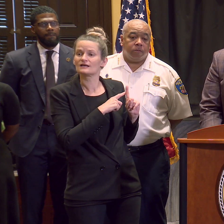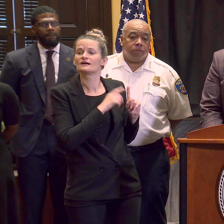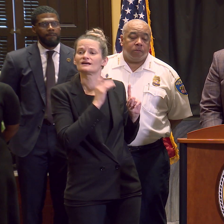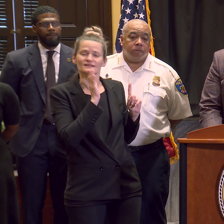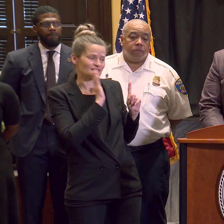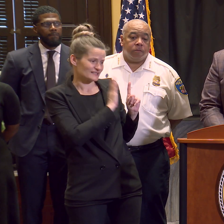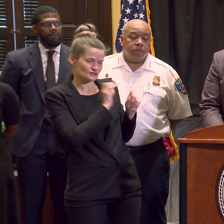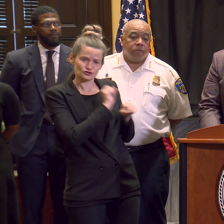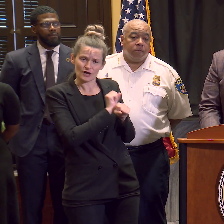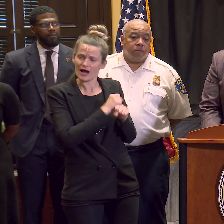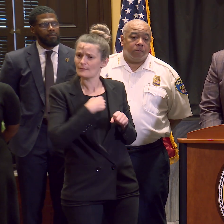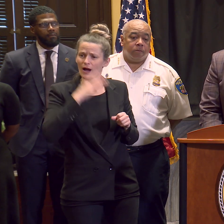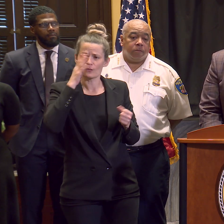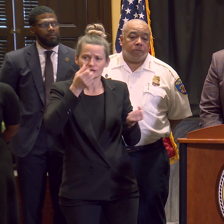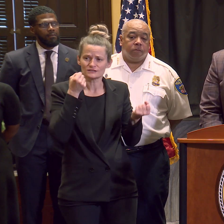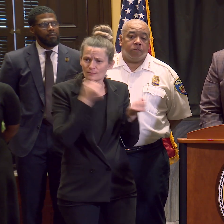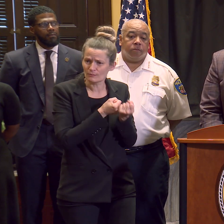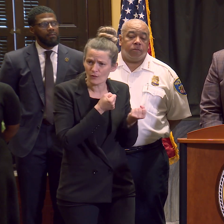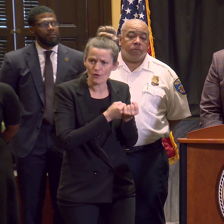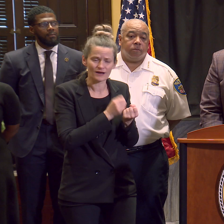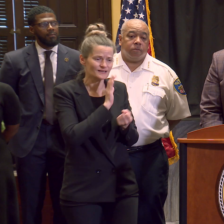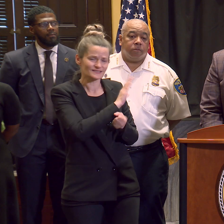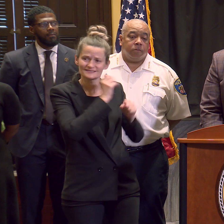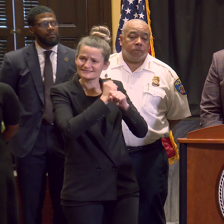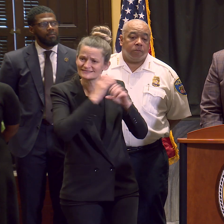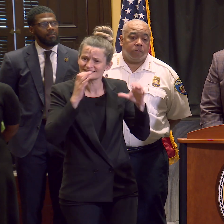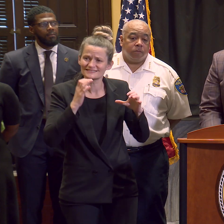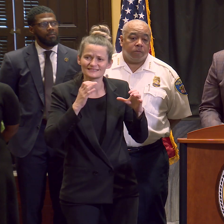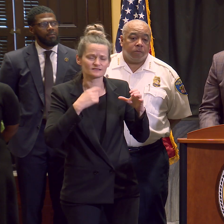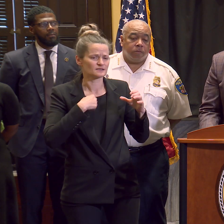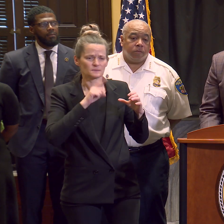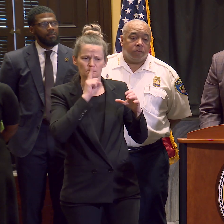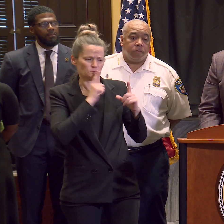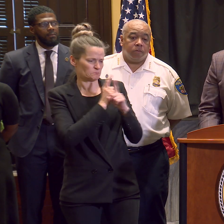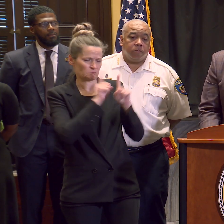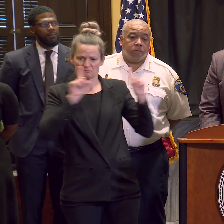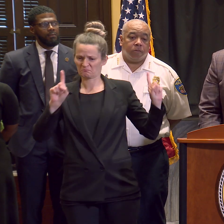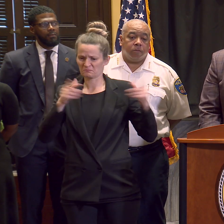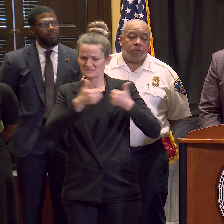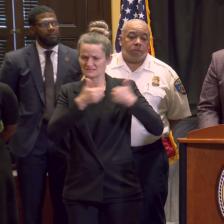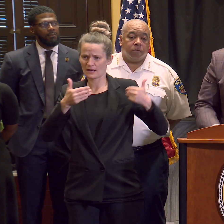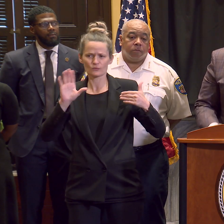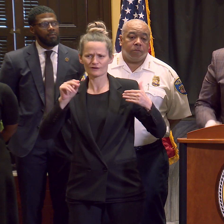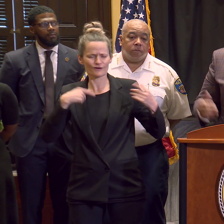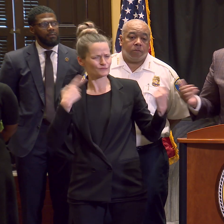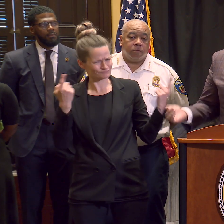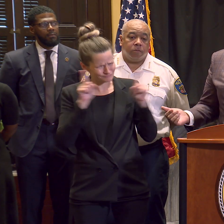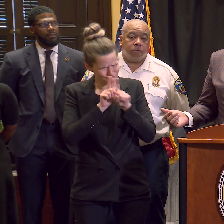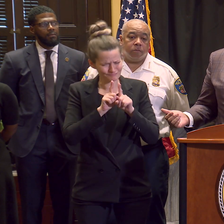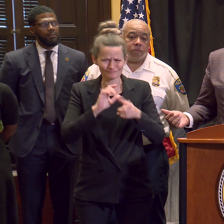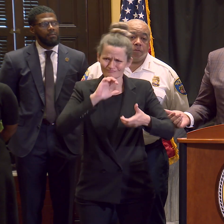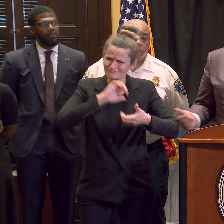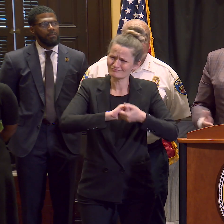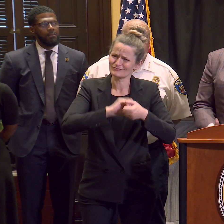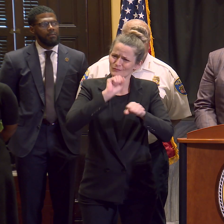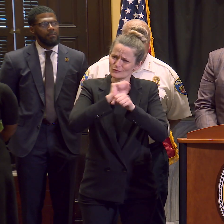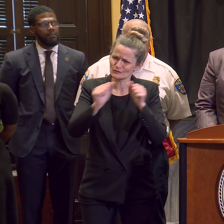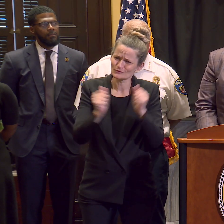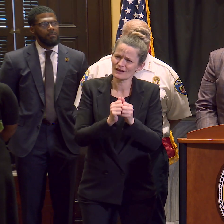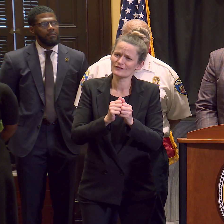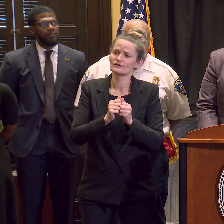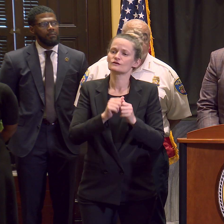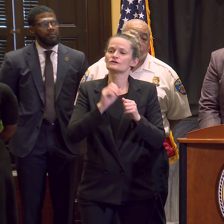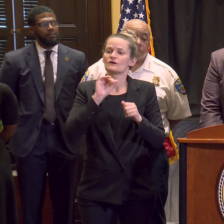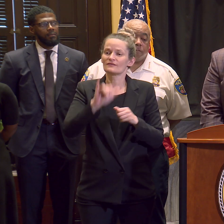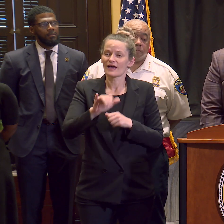division, it's not going to happen. I'm with him, he's with me, we're with them. And that's the way